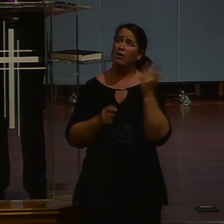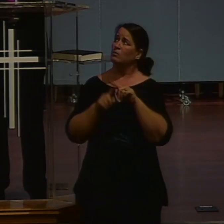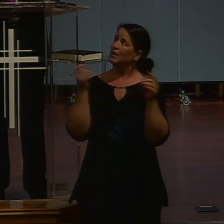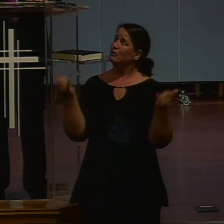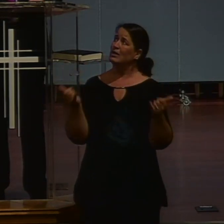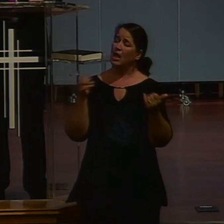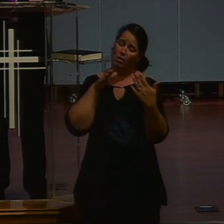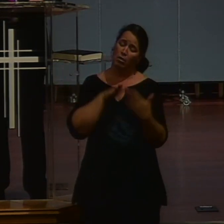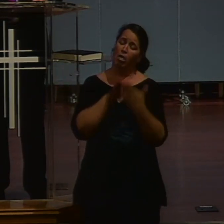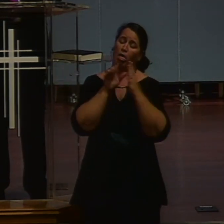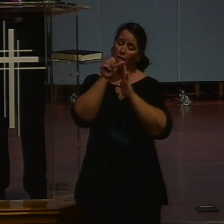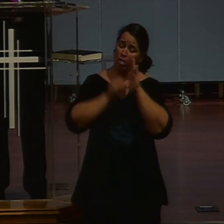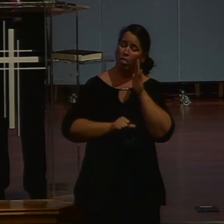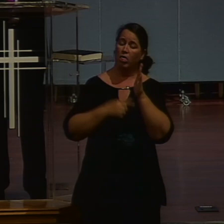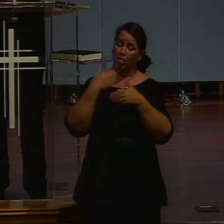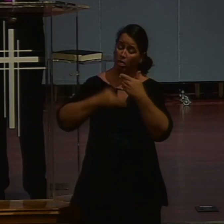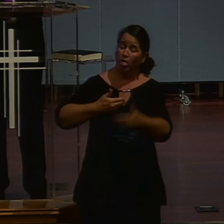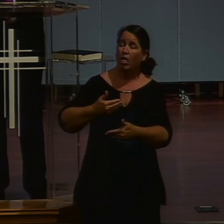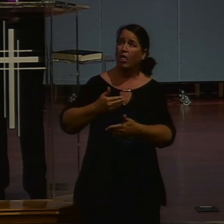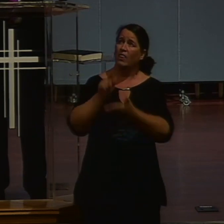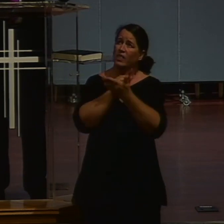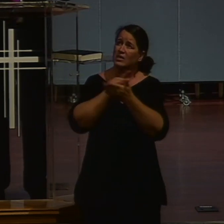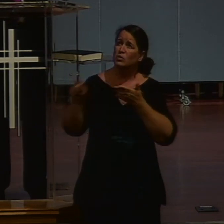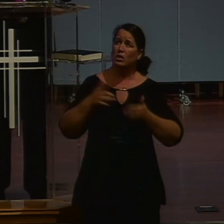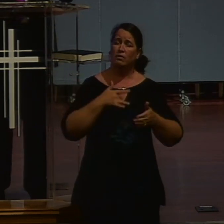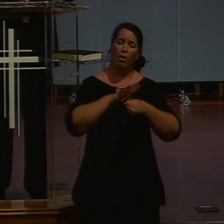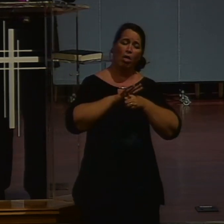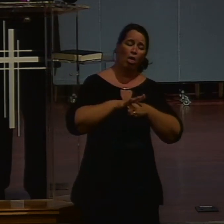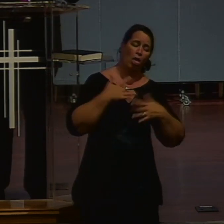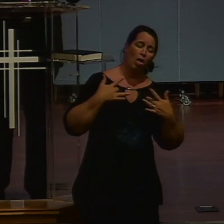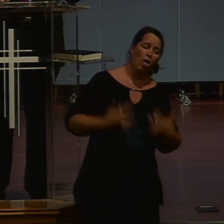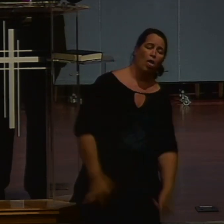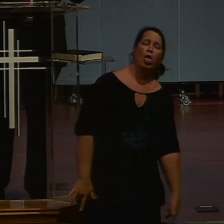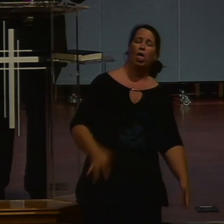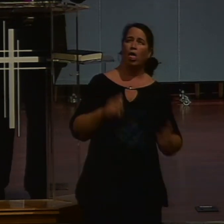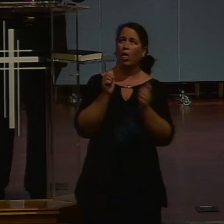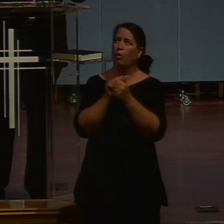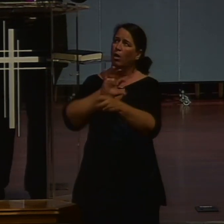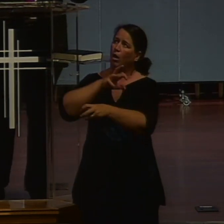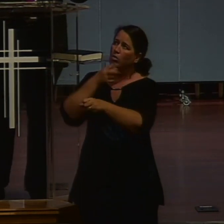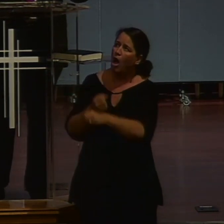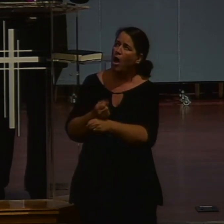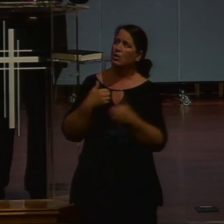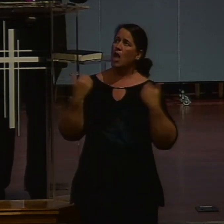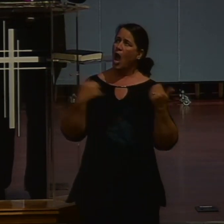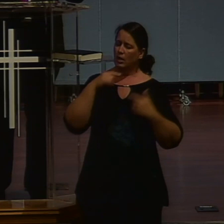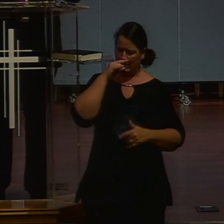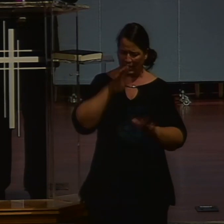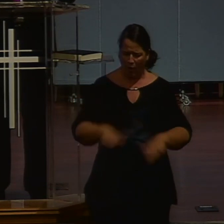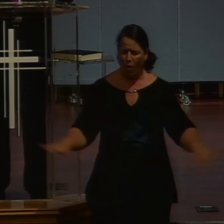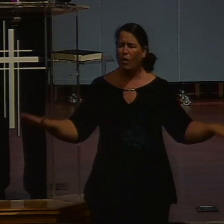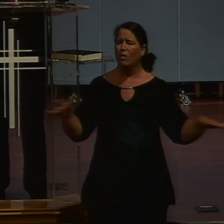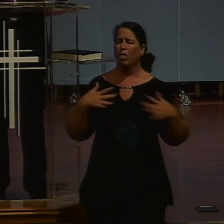who are facing procedures this week, for those who are, frankly, in depression with the lockdown and so many challenges, with young, with even kiddos,